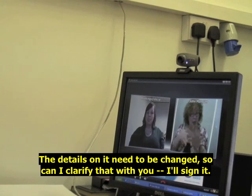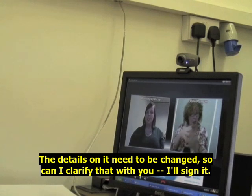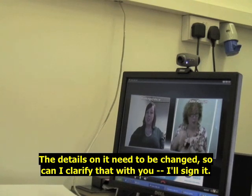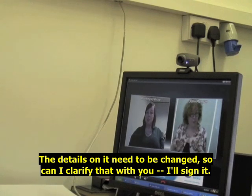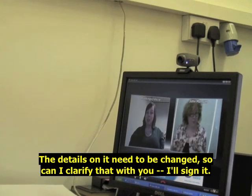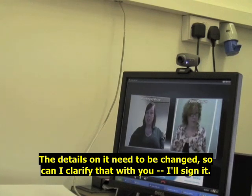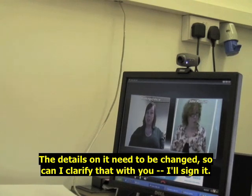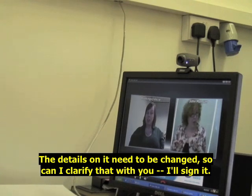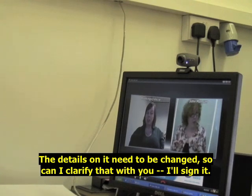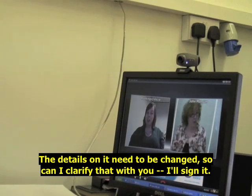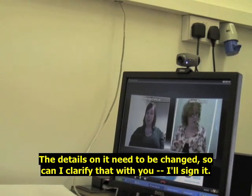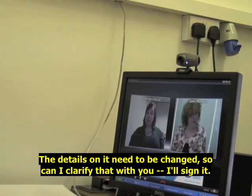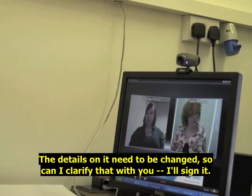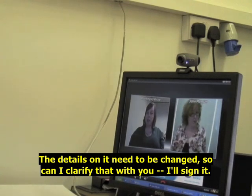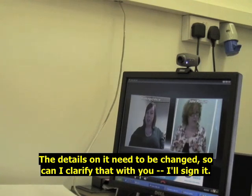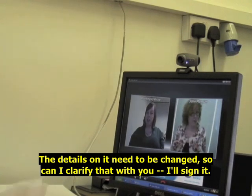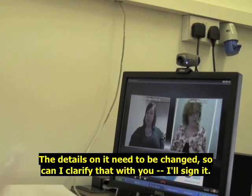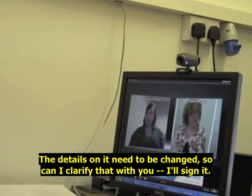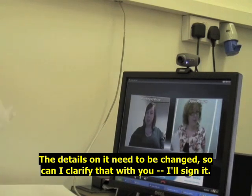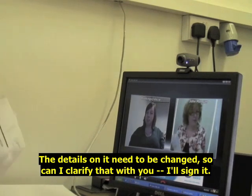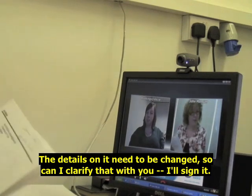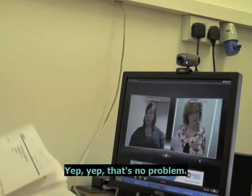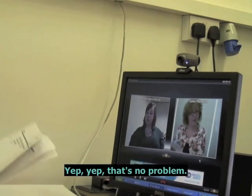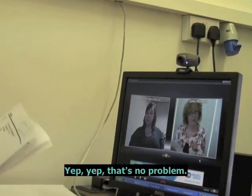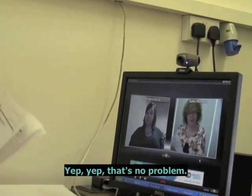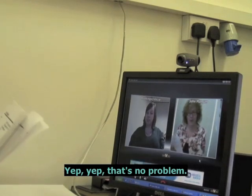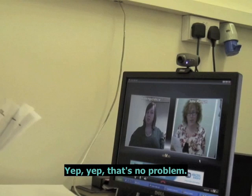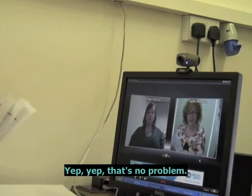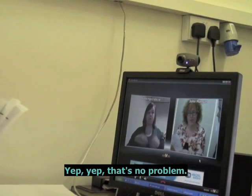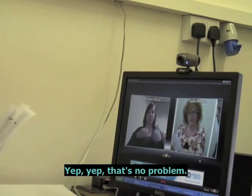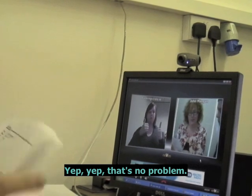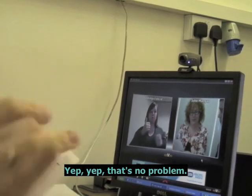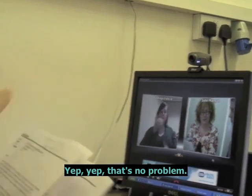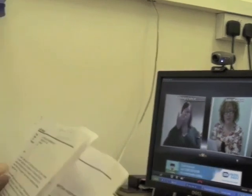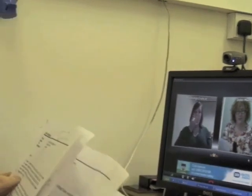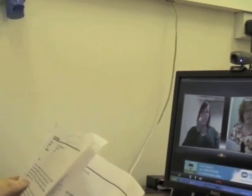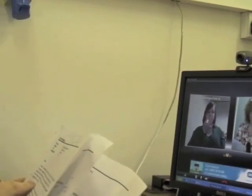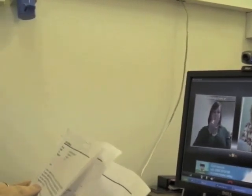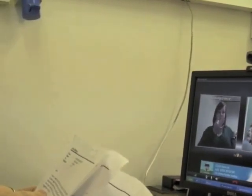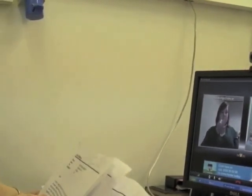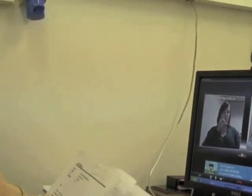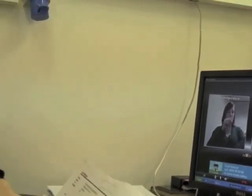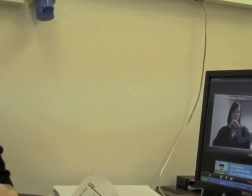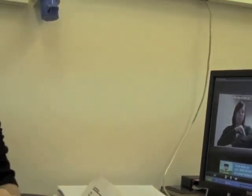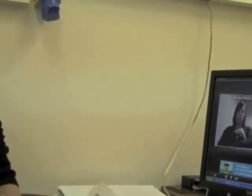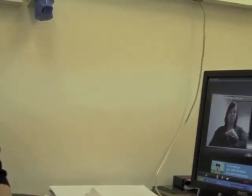changed. So, can I clarify that? Okay, I'll sign it. Yeah, yeah, that's no problem. Thank Thank you. Thank you.